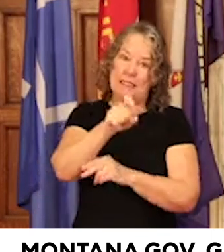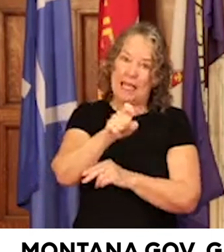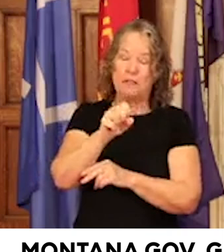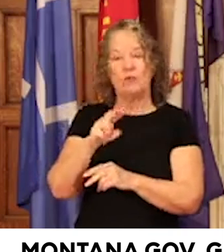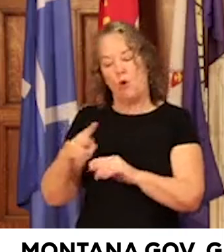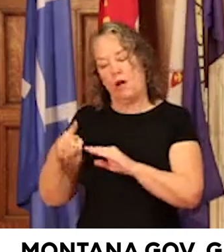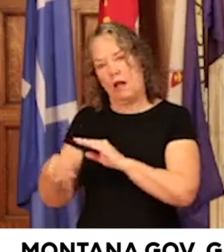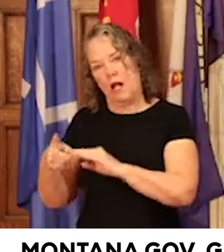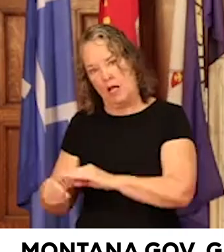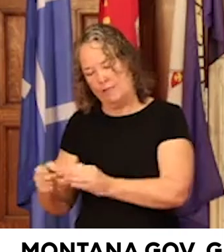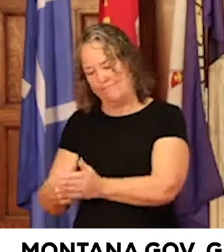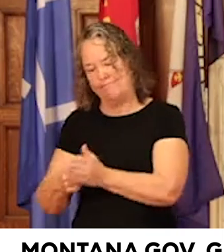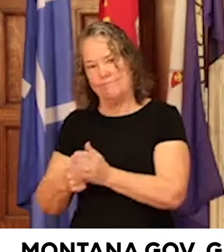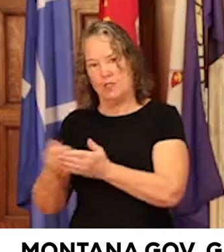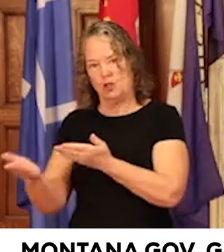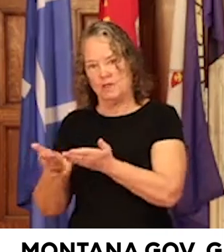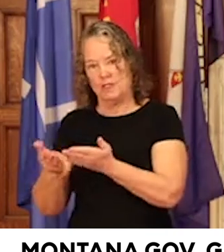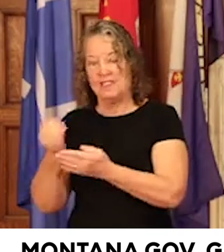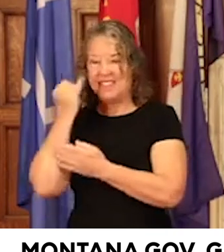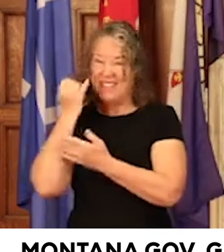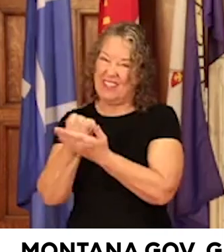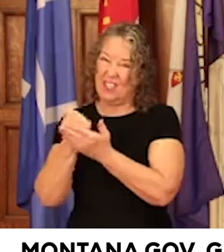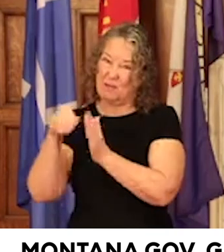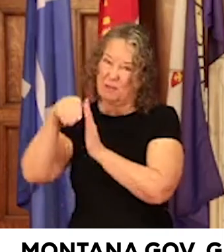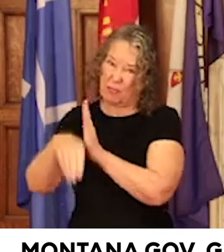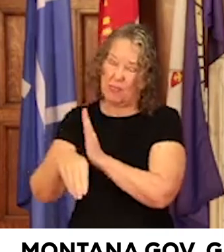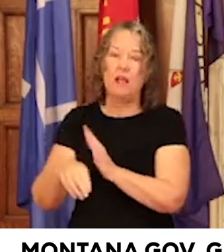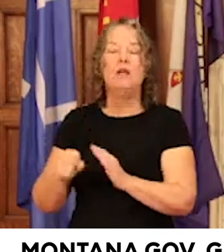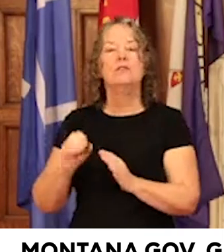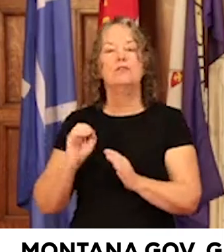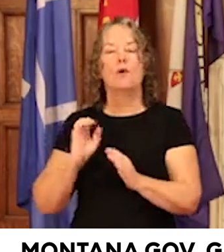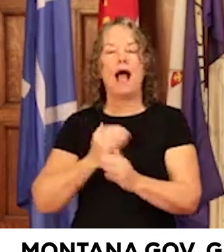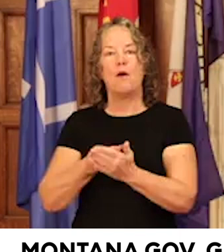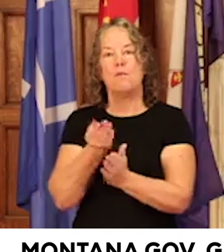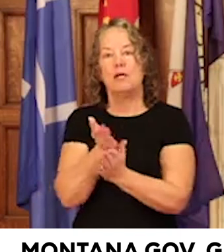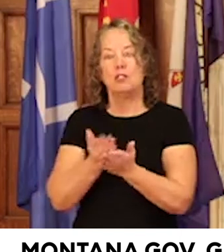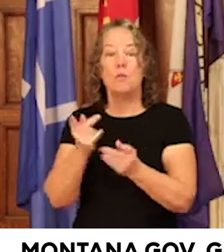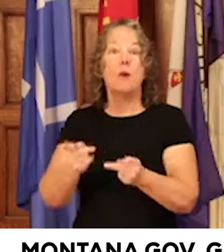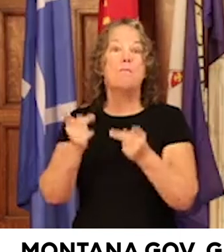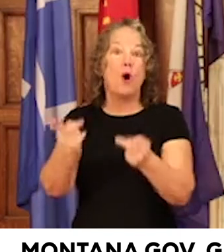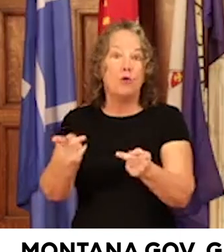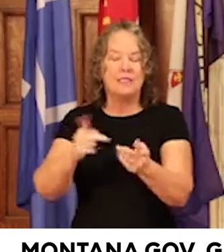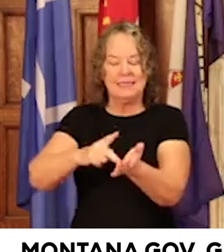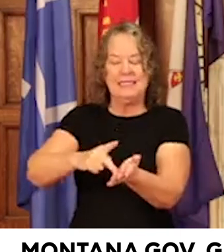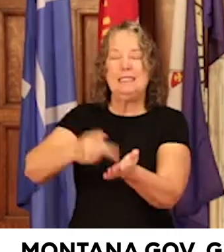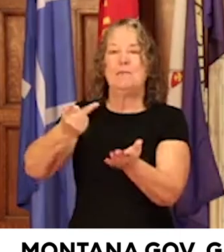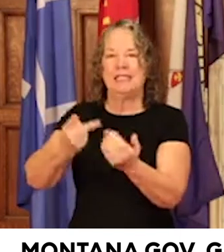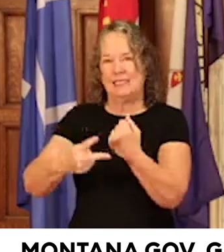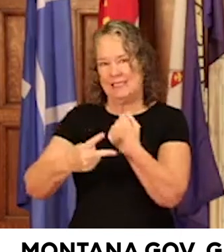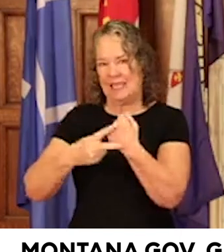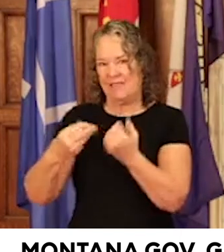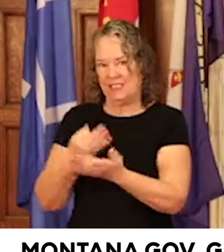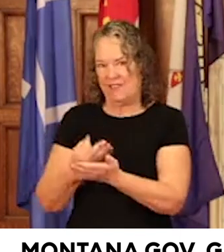if we have a downturn. That's why our budget proposes doubling the rainy day fund. And I'm urging legislators